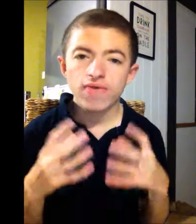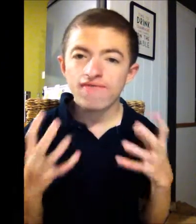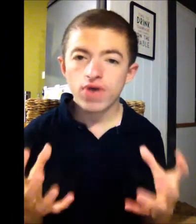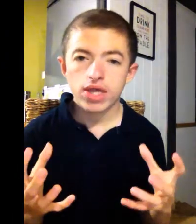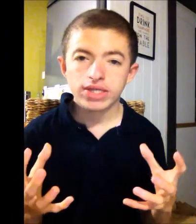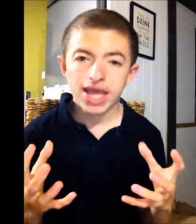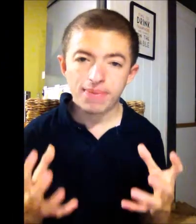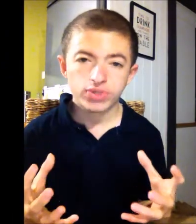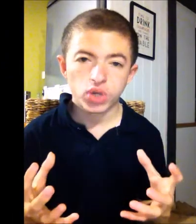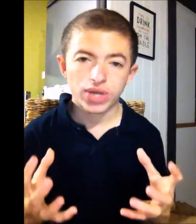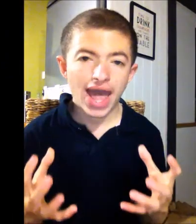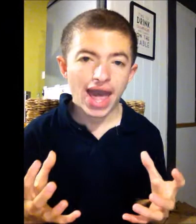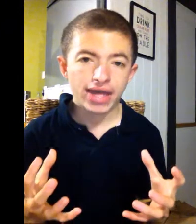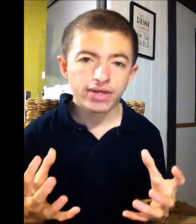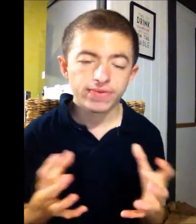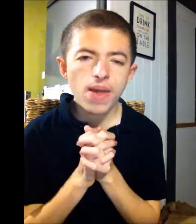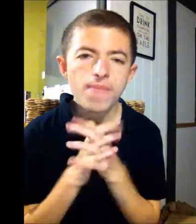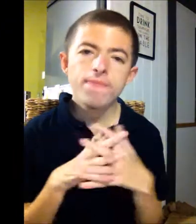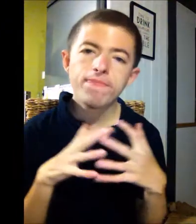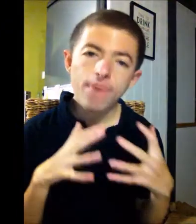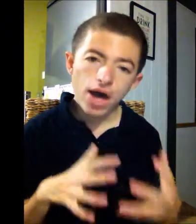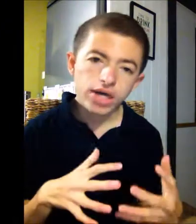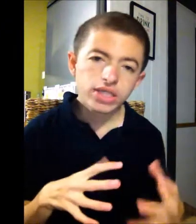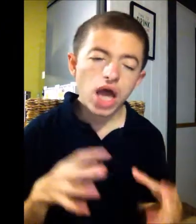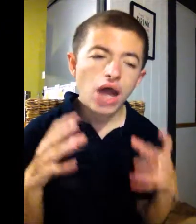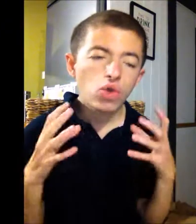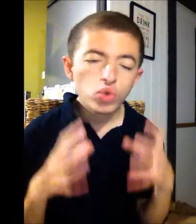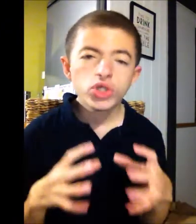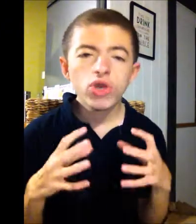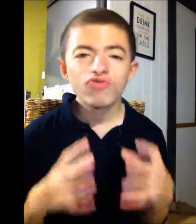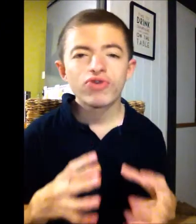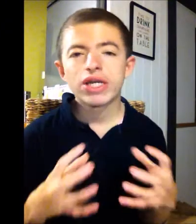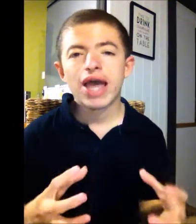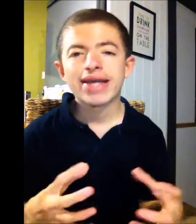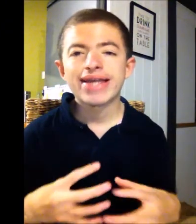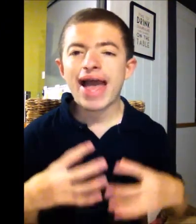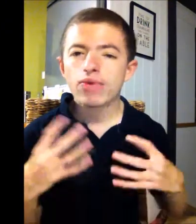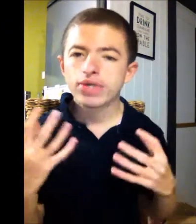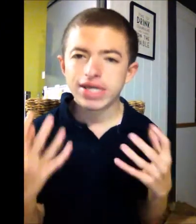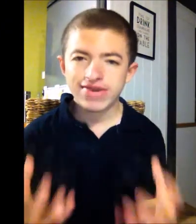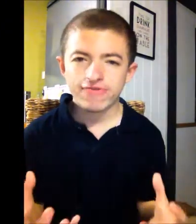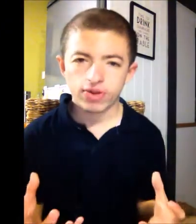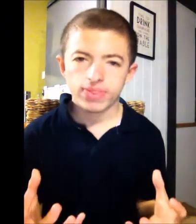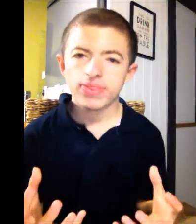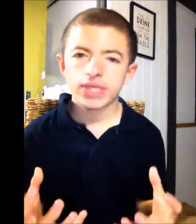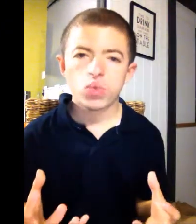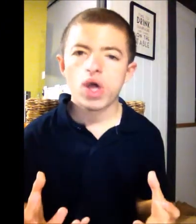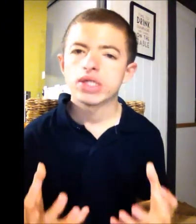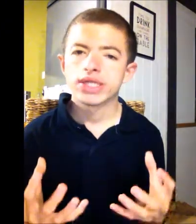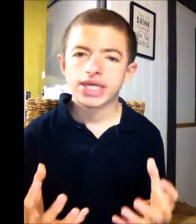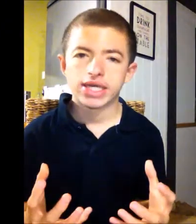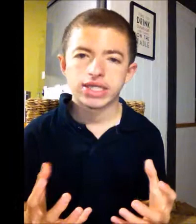first episode had. But, I also really liked how different this world is.